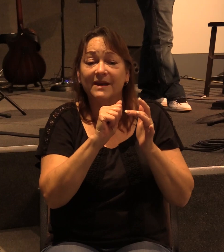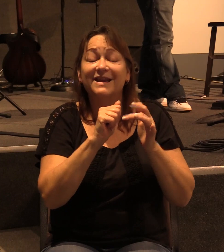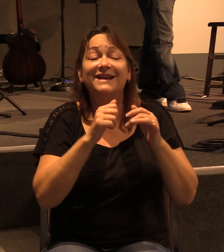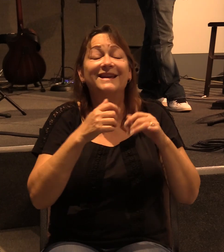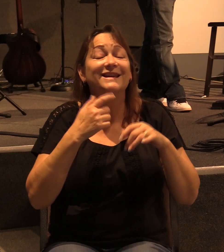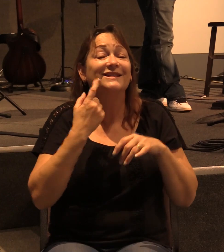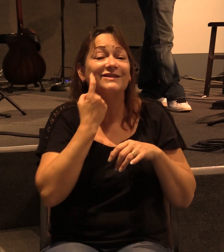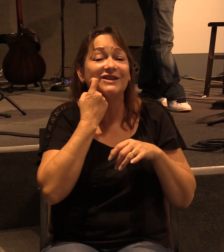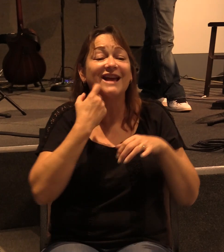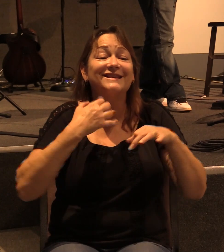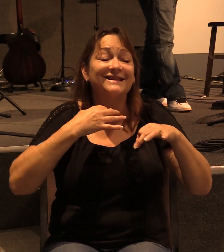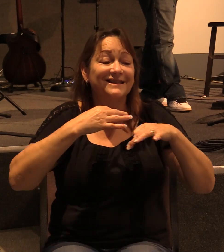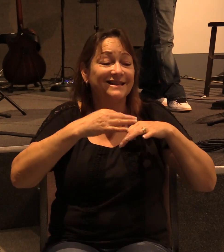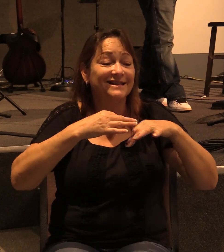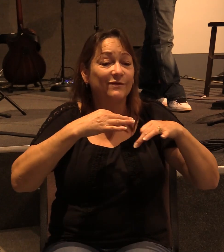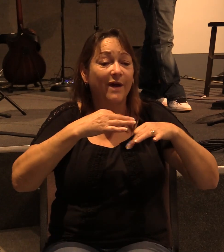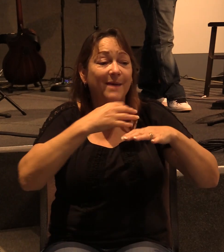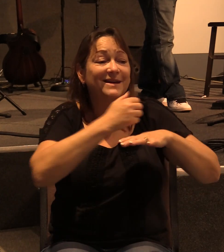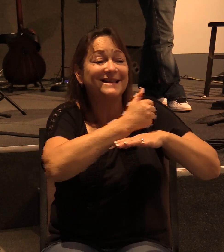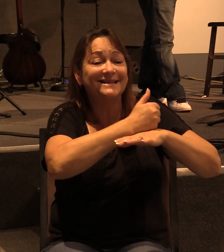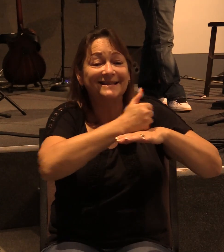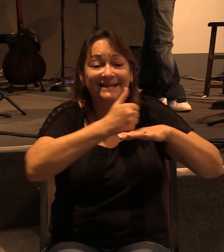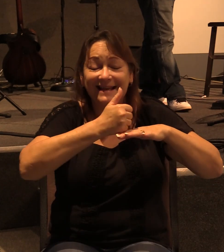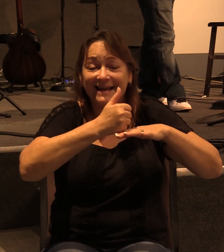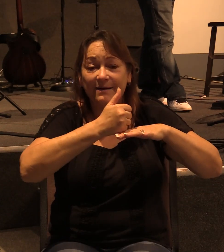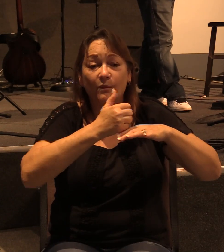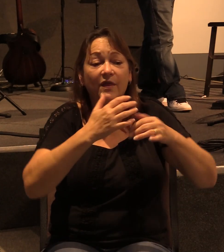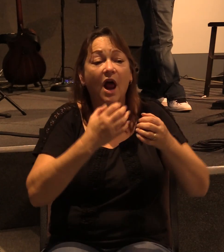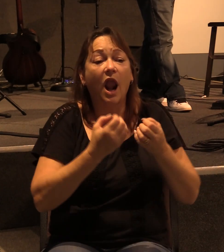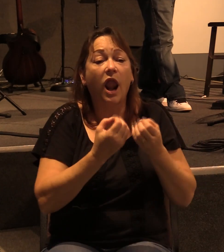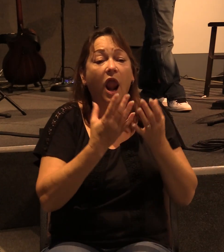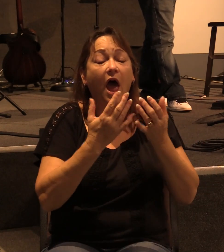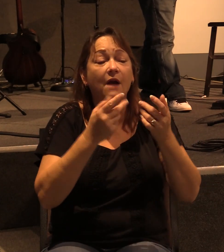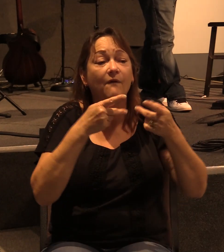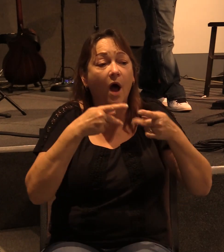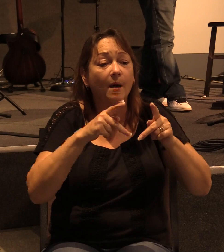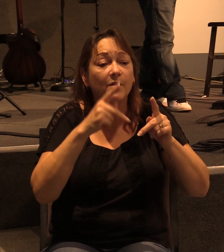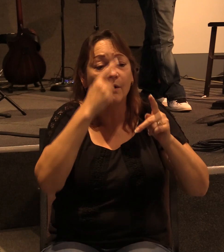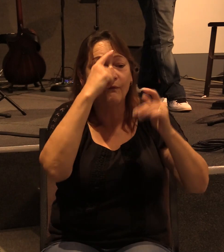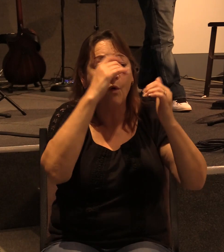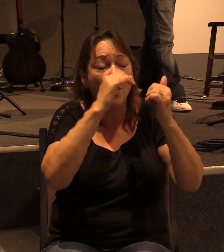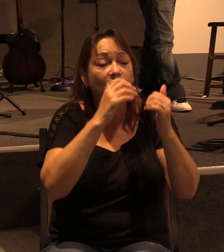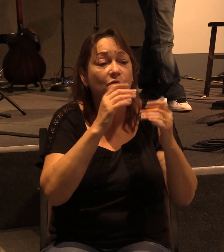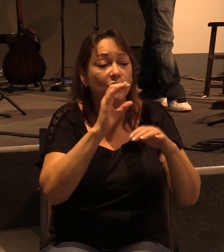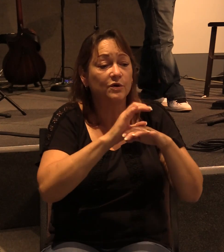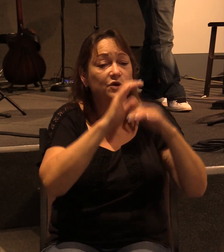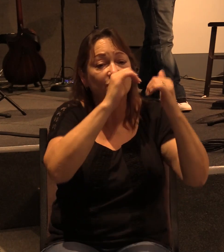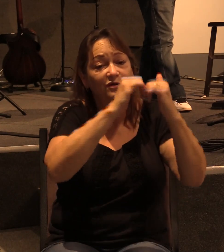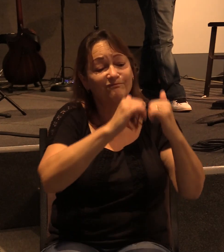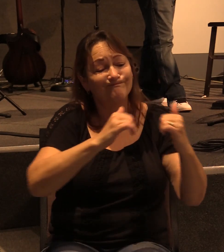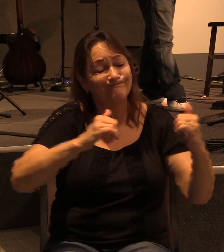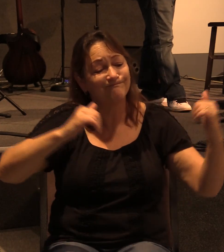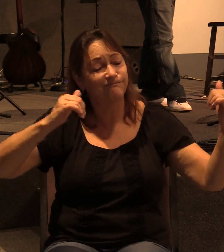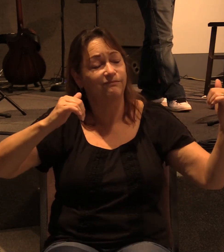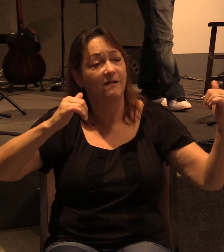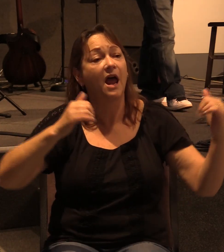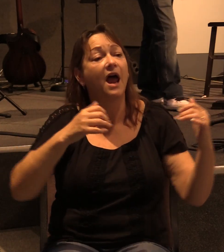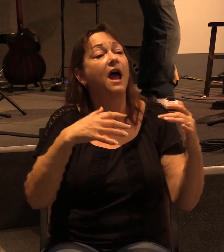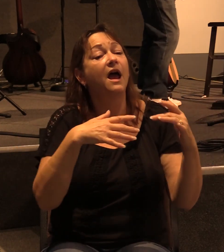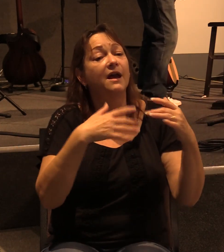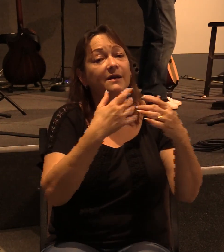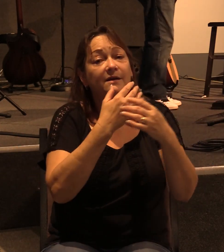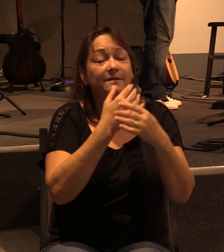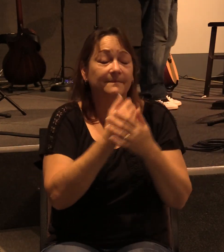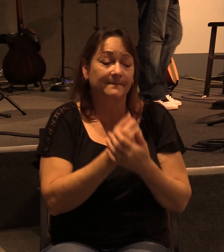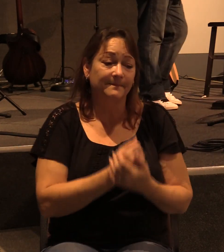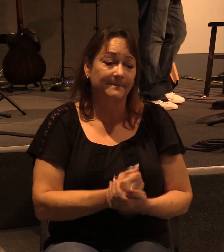where there was a lot of opportunity for division among the church division among the brethren